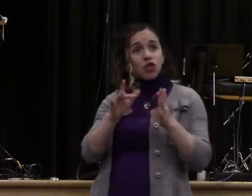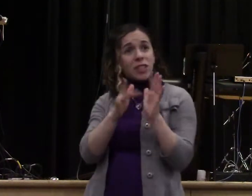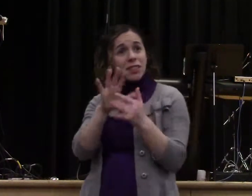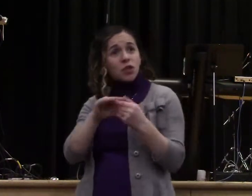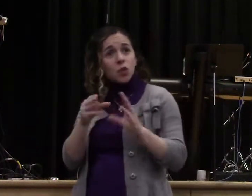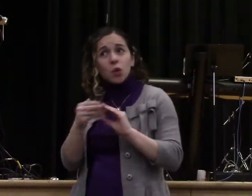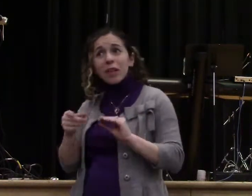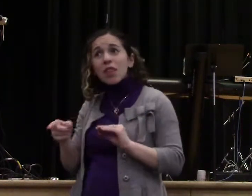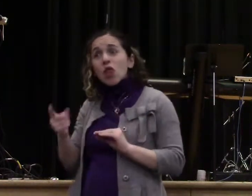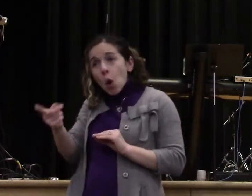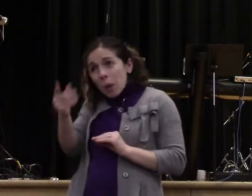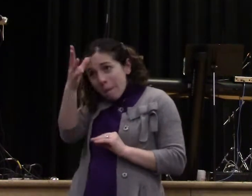Jesus.